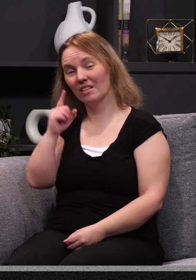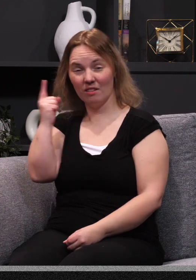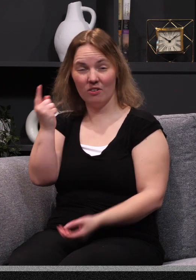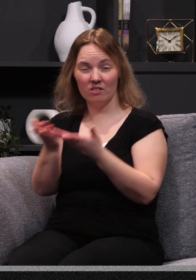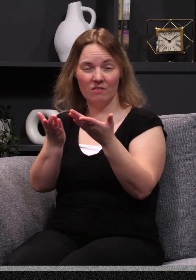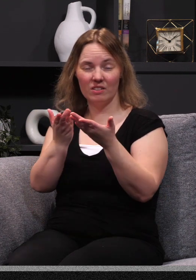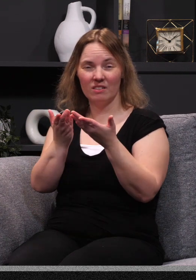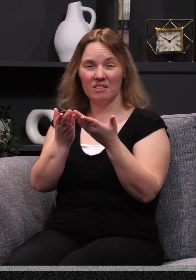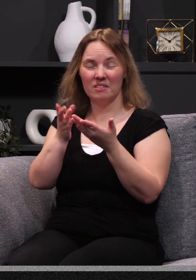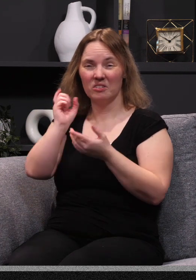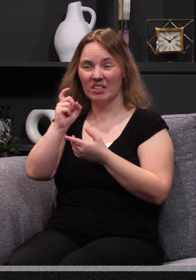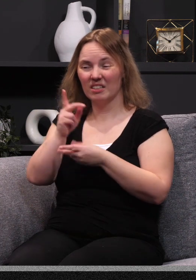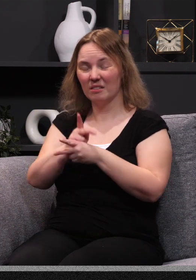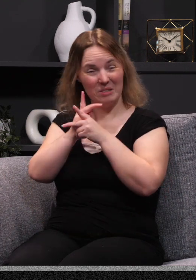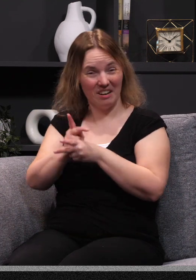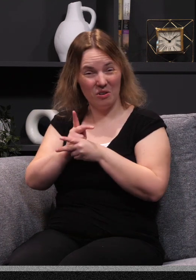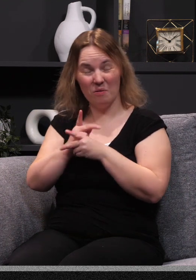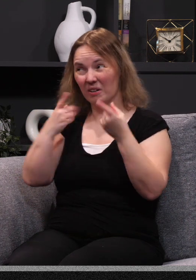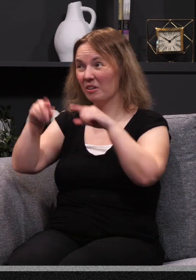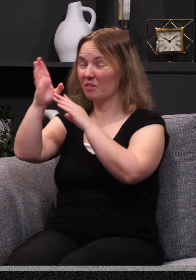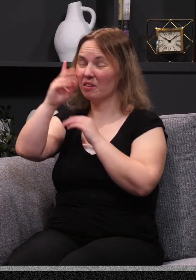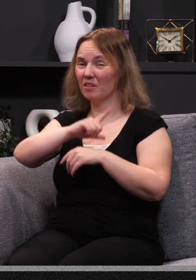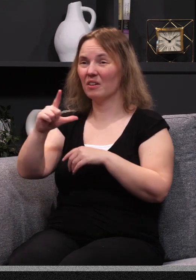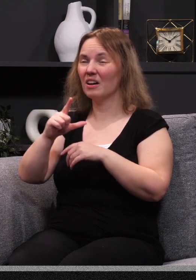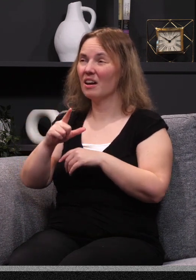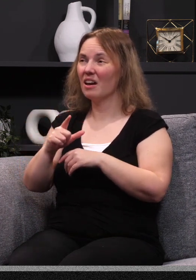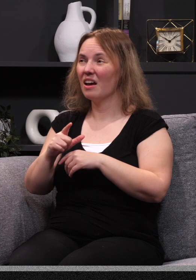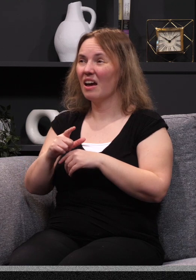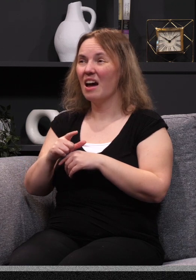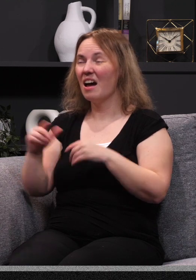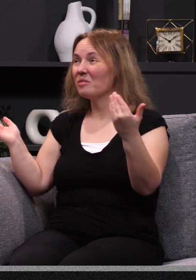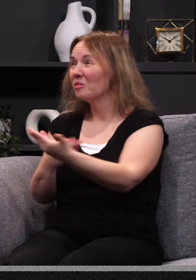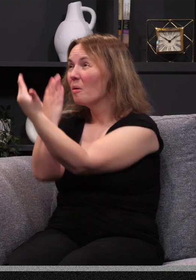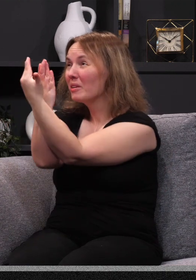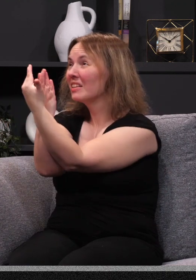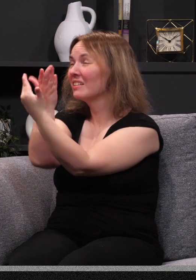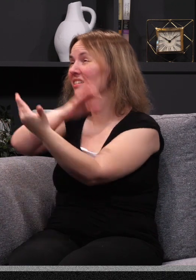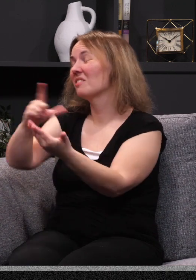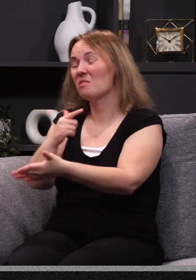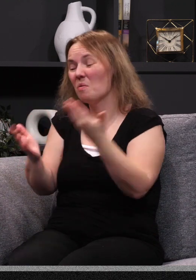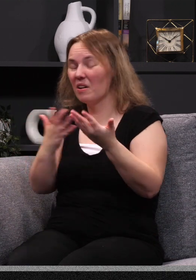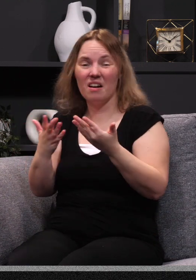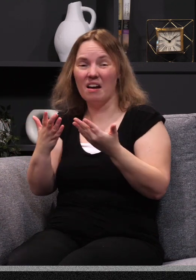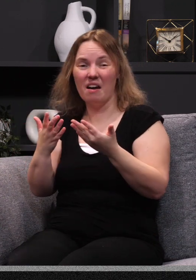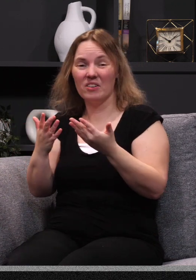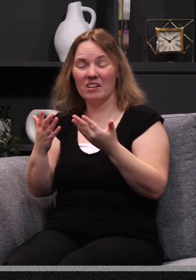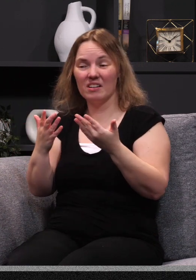folks in the first service, we have to be so careful that when we come to the Lord, that when we're appealing to the Lord for whatever it may be, for something we